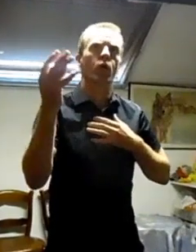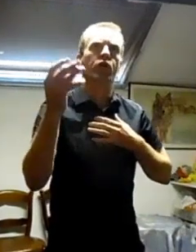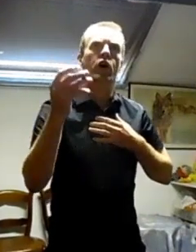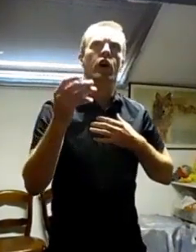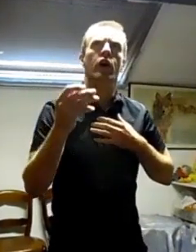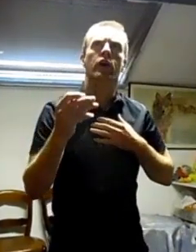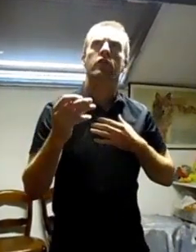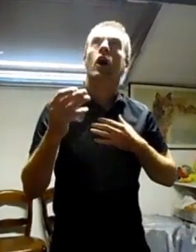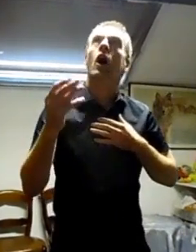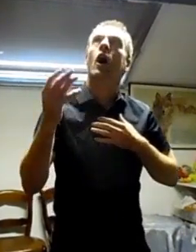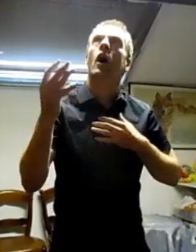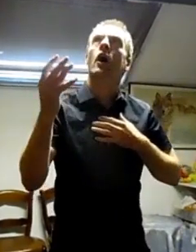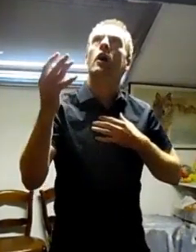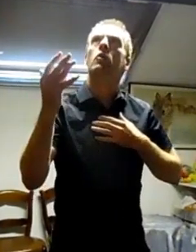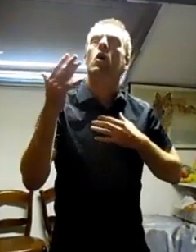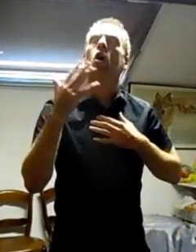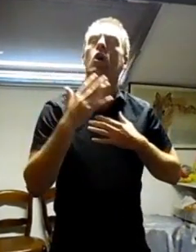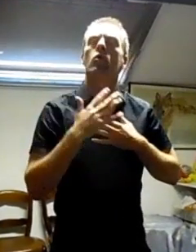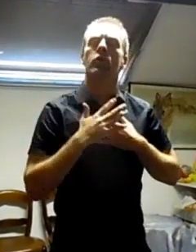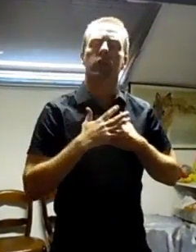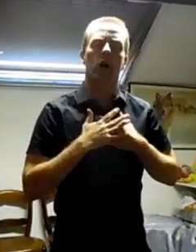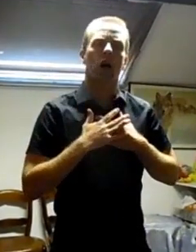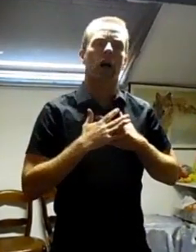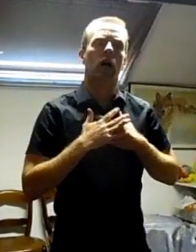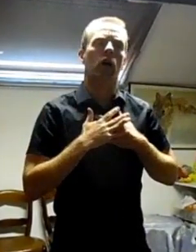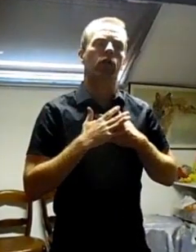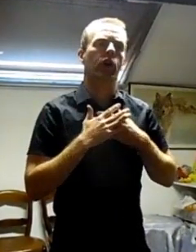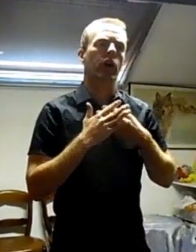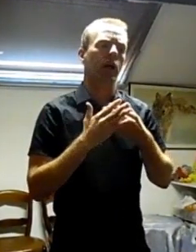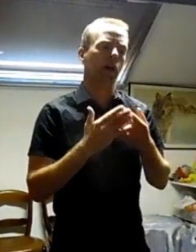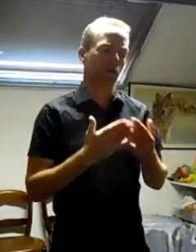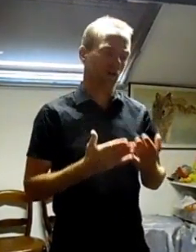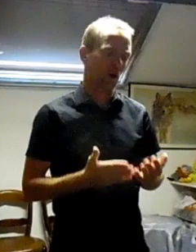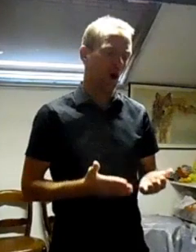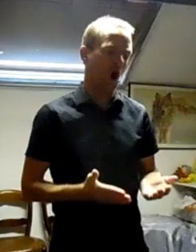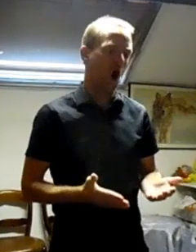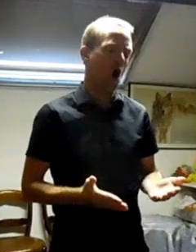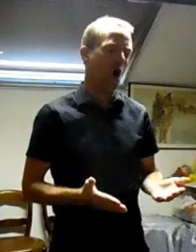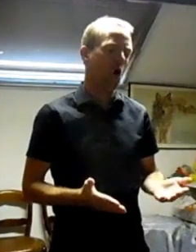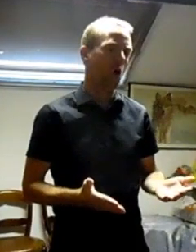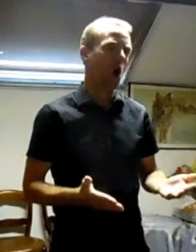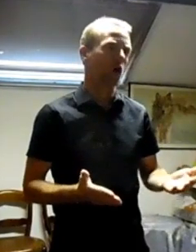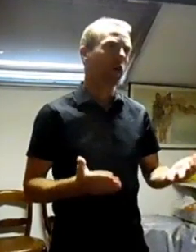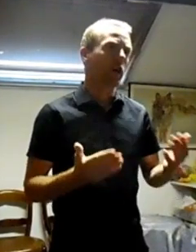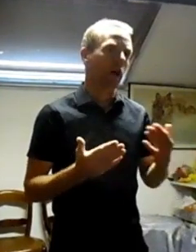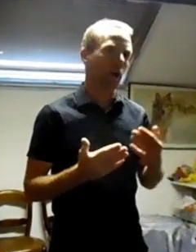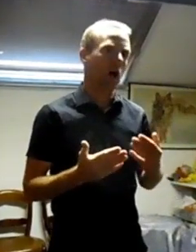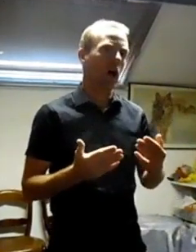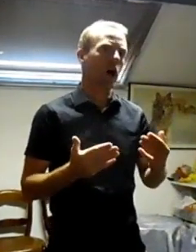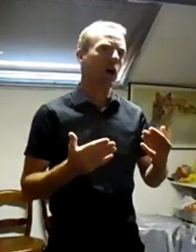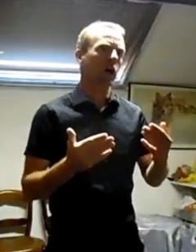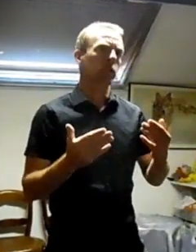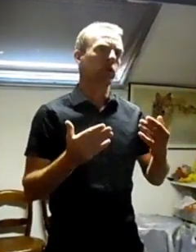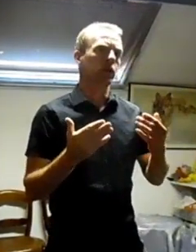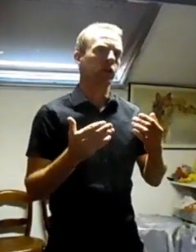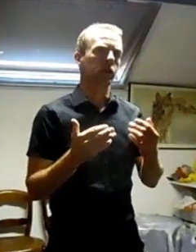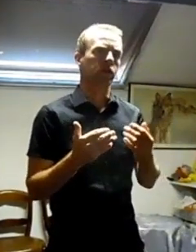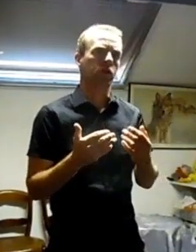take the high road and I'll take it home, On the bony